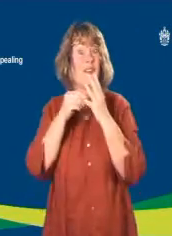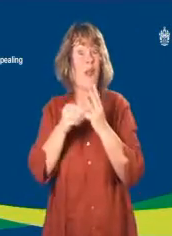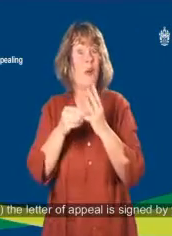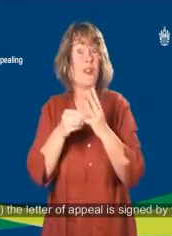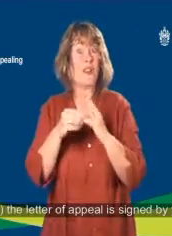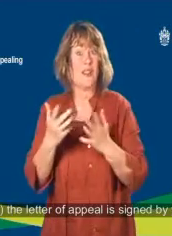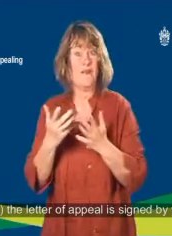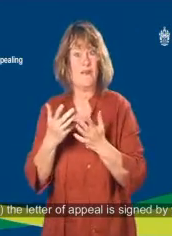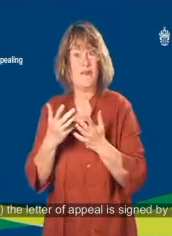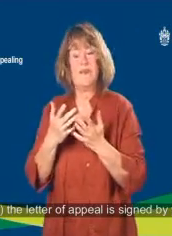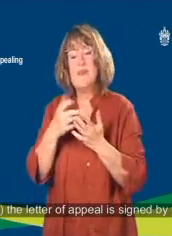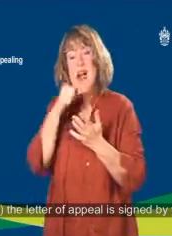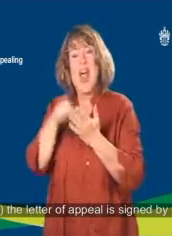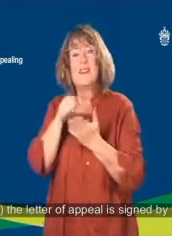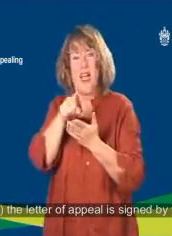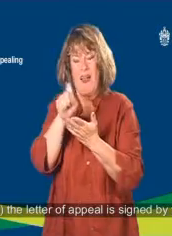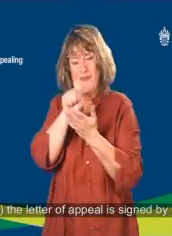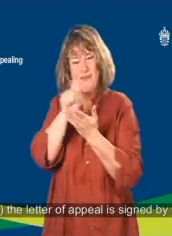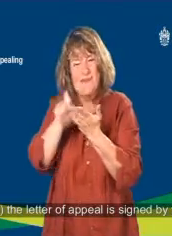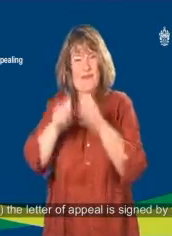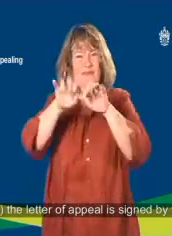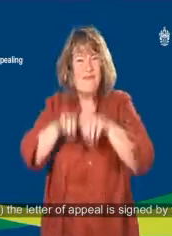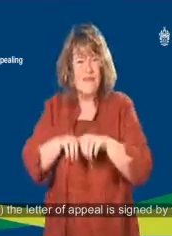and d the letter of appeal is signed by you